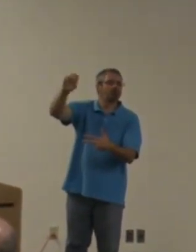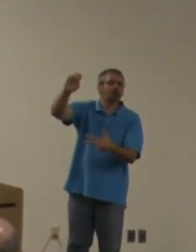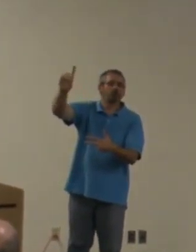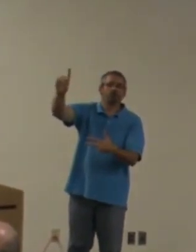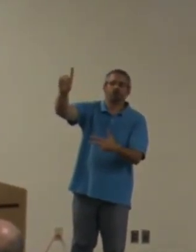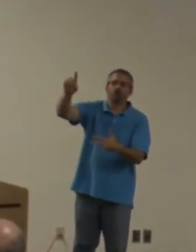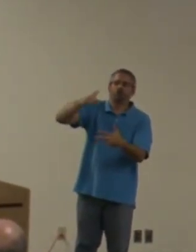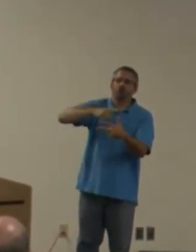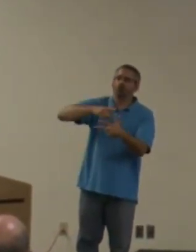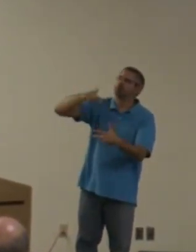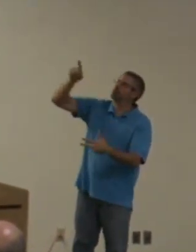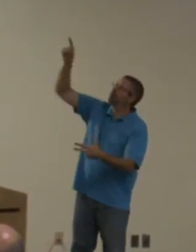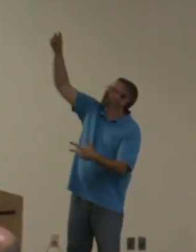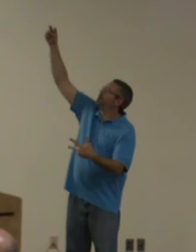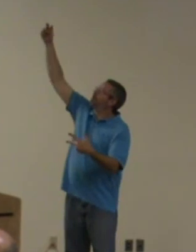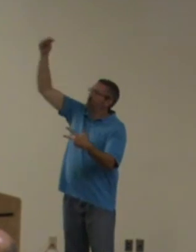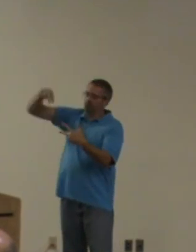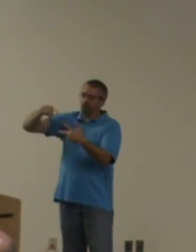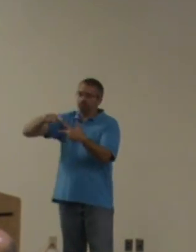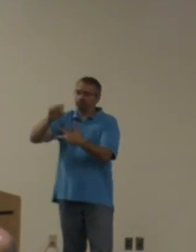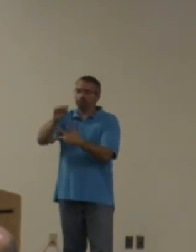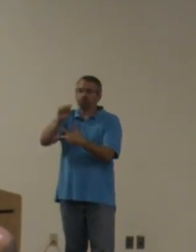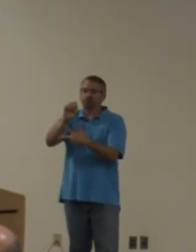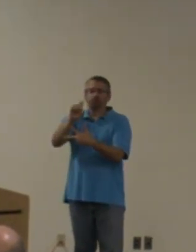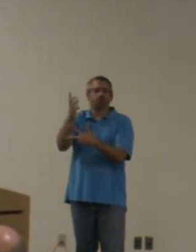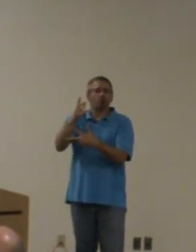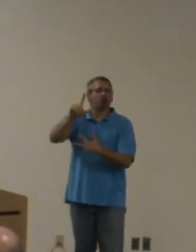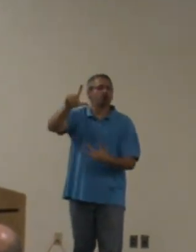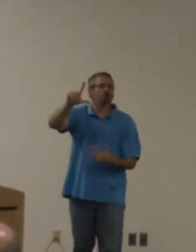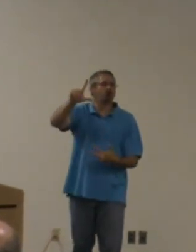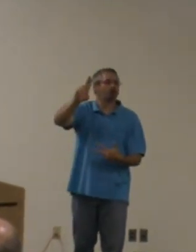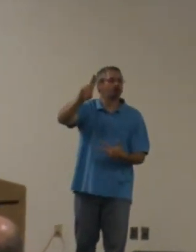Money makes us greedy. Money makes us greedy. He's good at that.